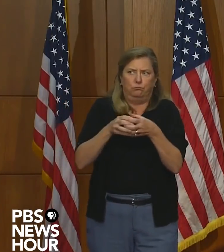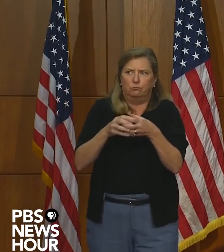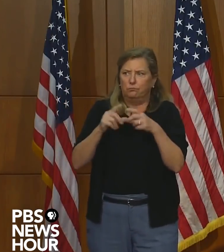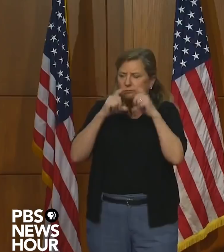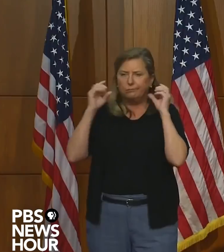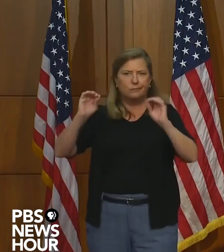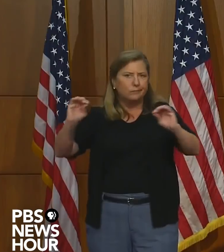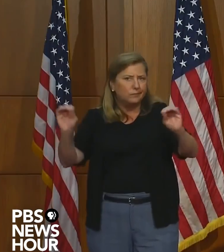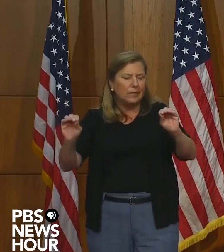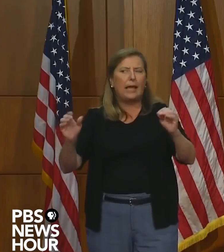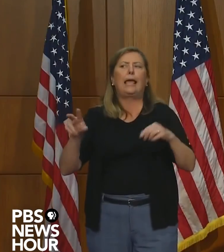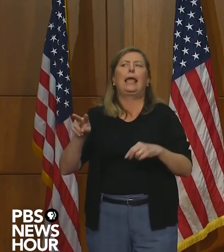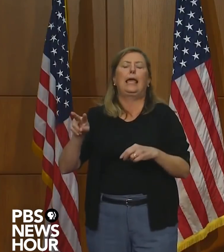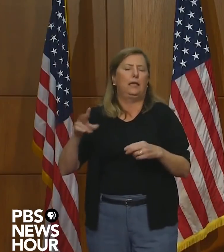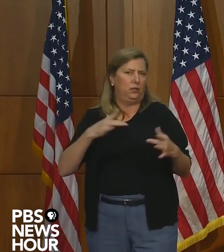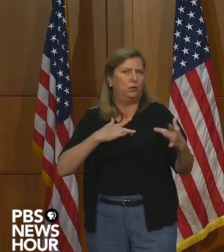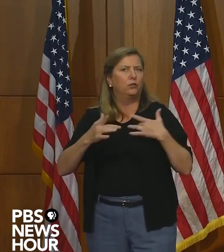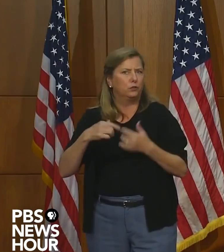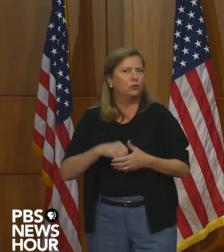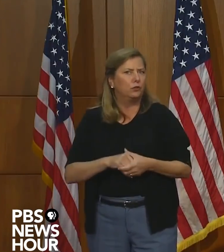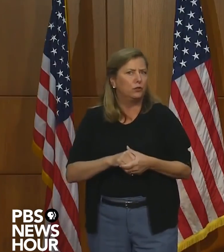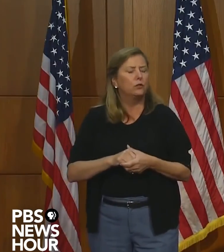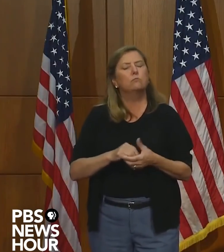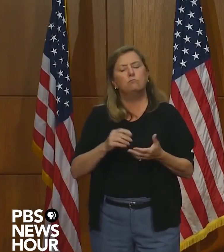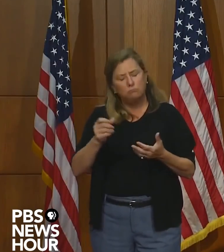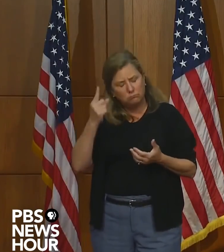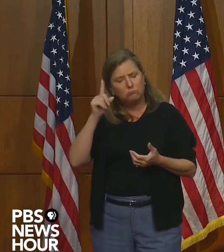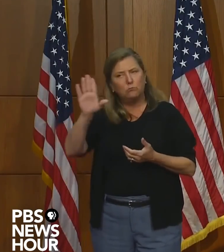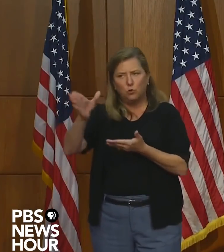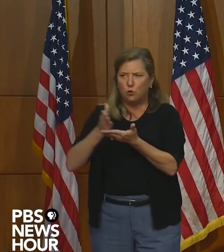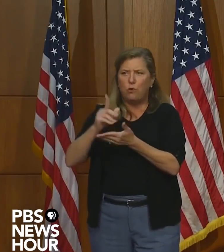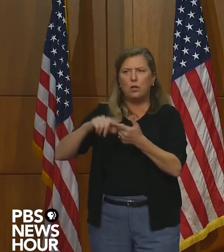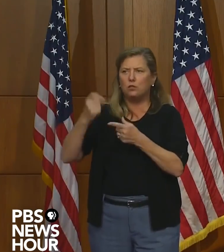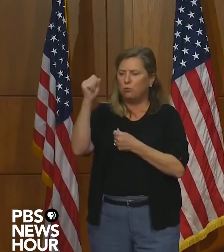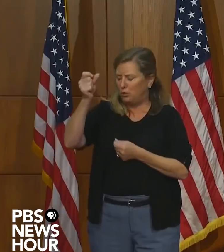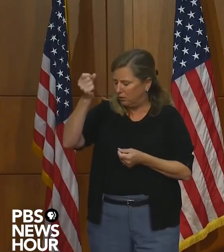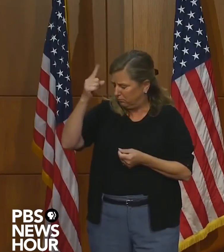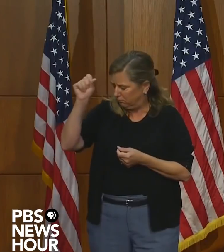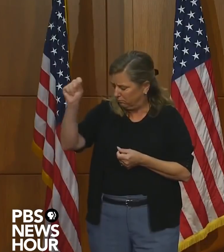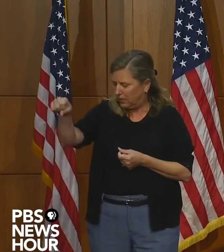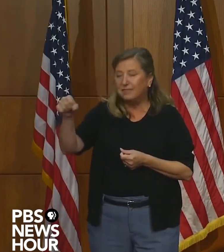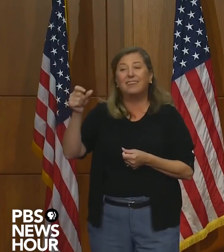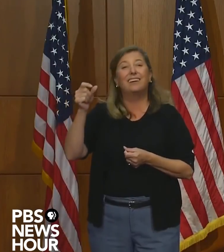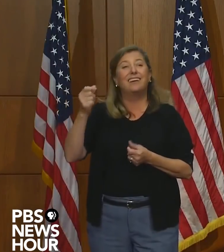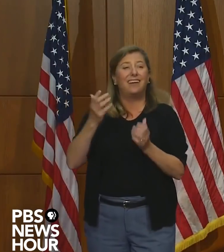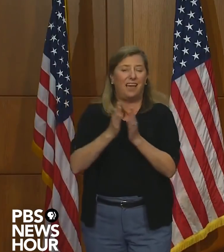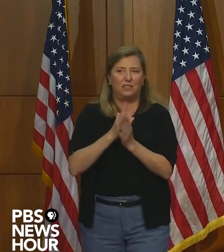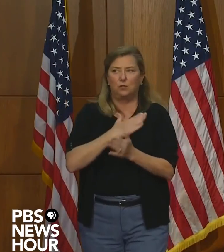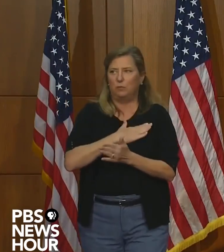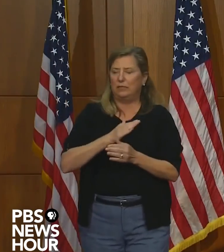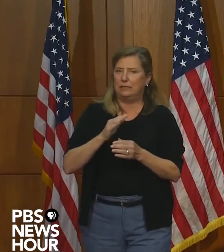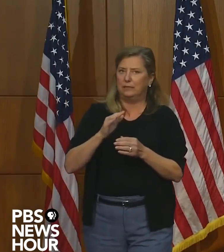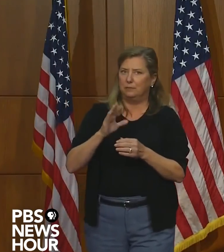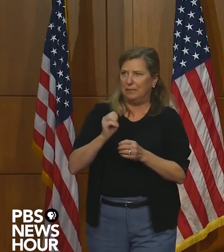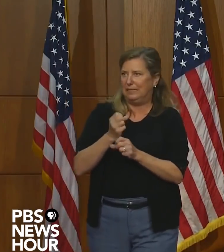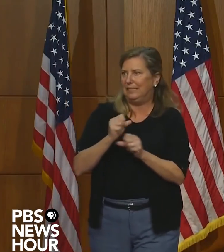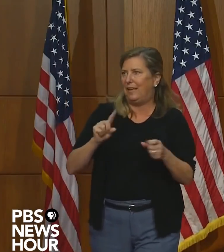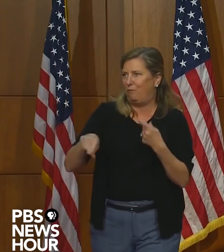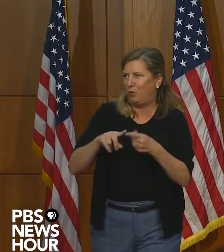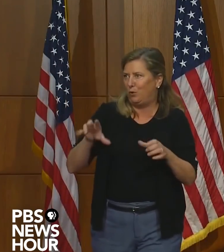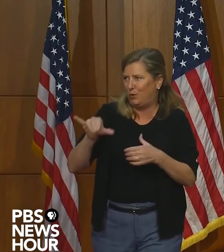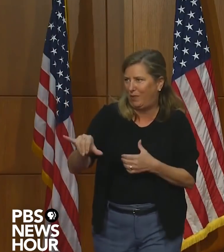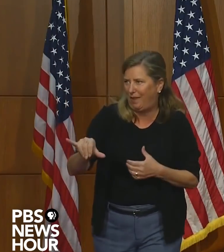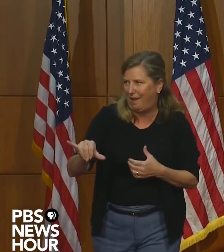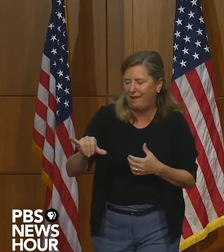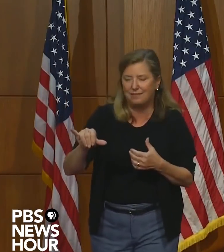protection. We, we obviously, uh, appreciate everybody's right to protest, but we want it to be done safely. And, so we want